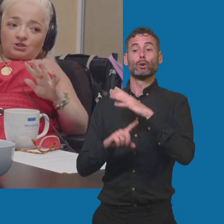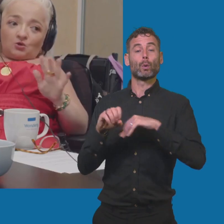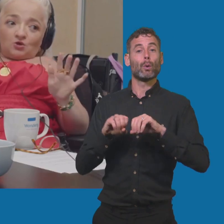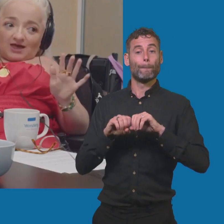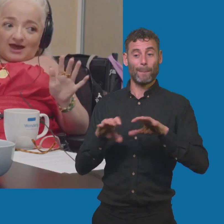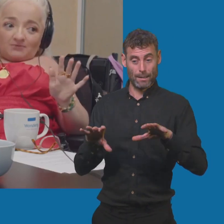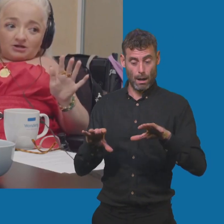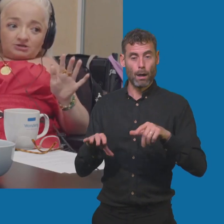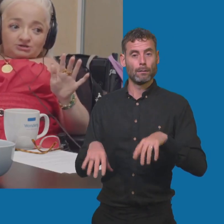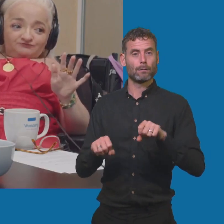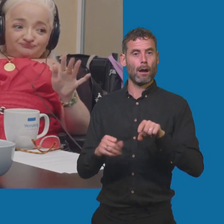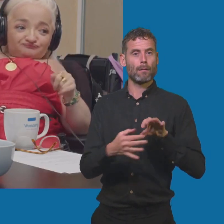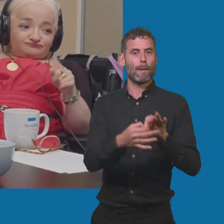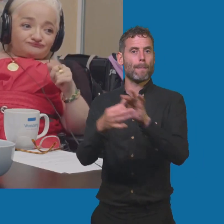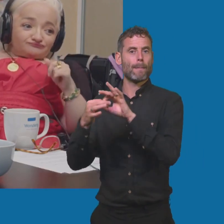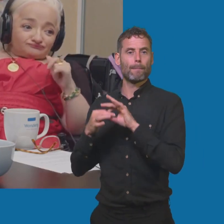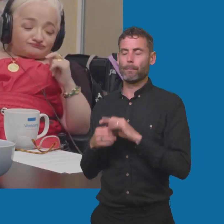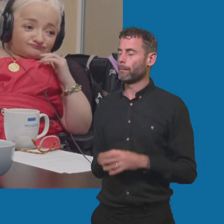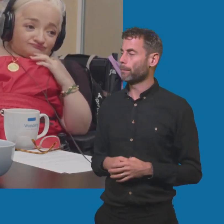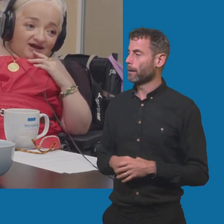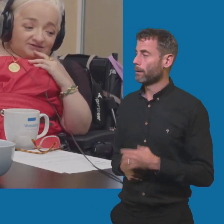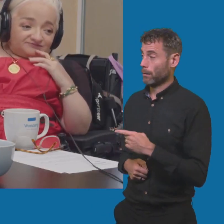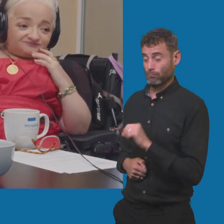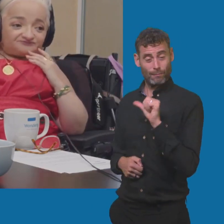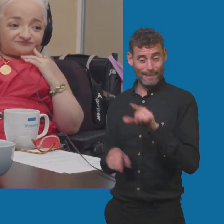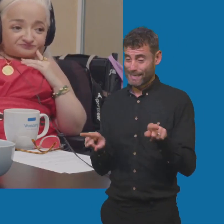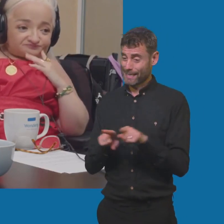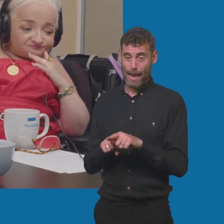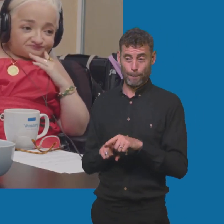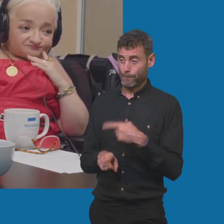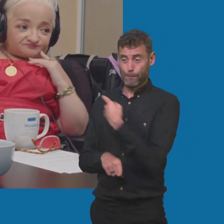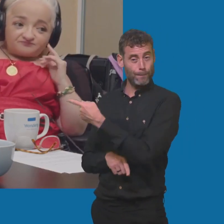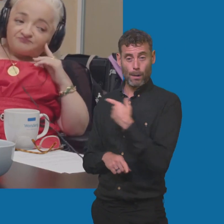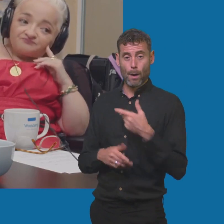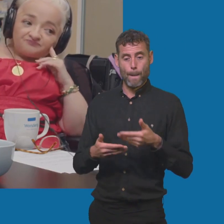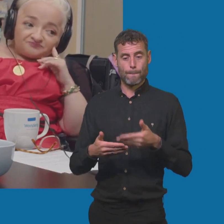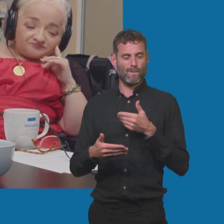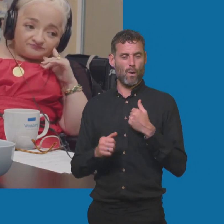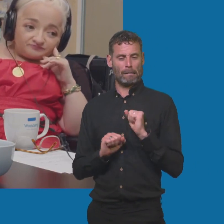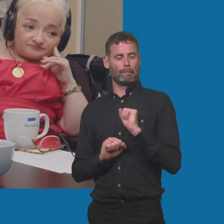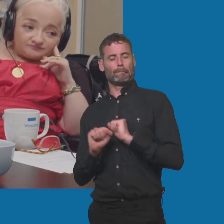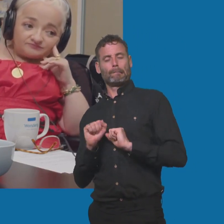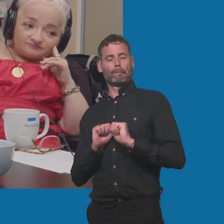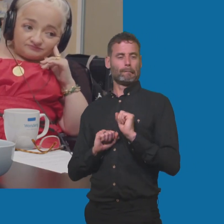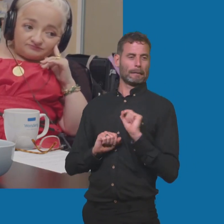like all telling you, I feel like every disabled person has gone through this, especially not having any representation